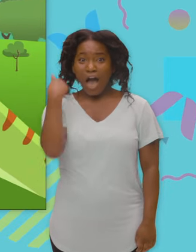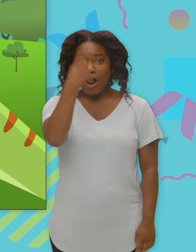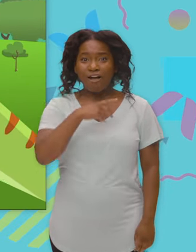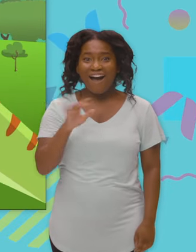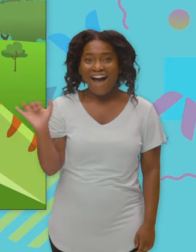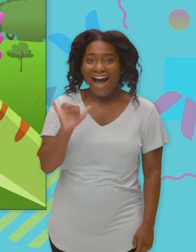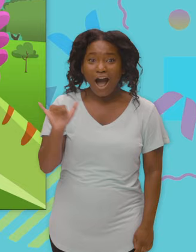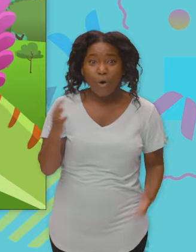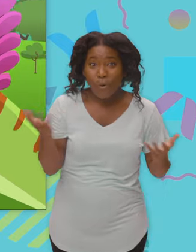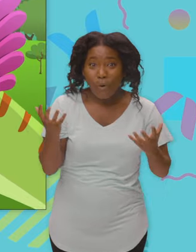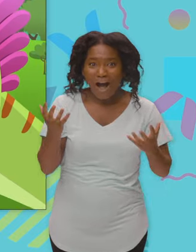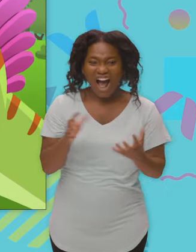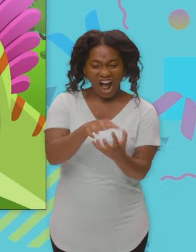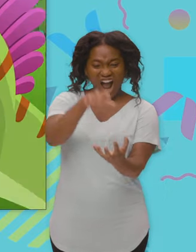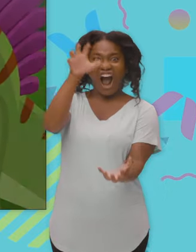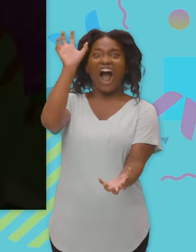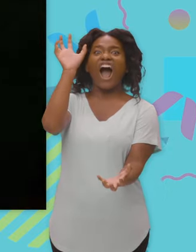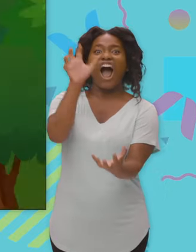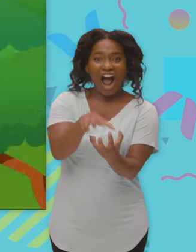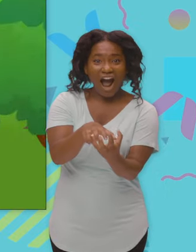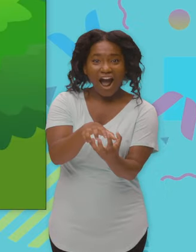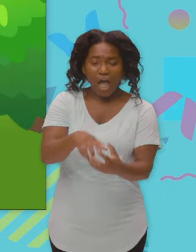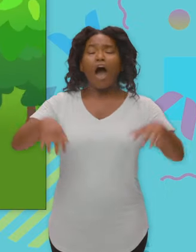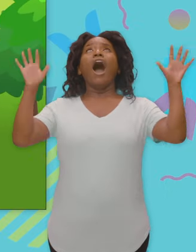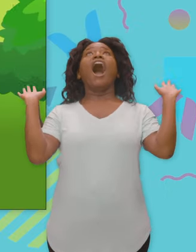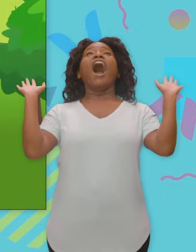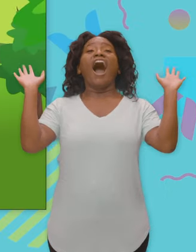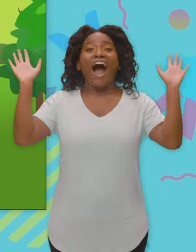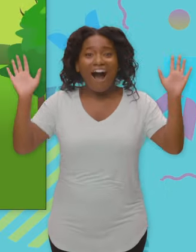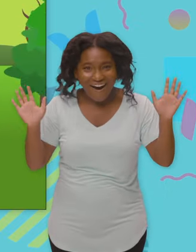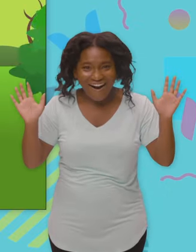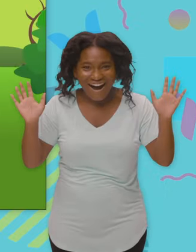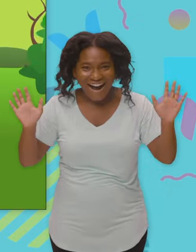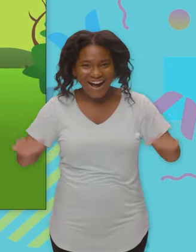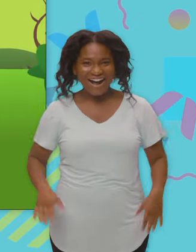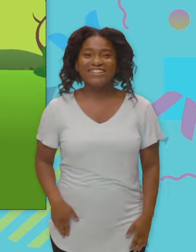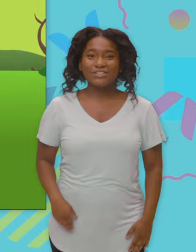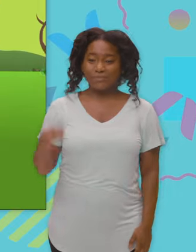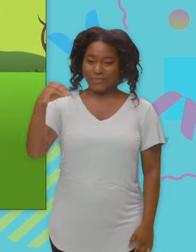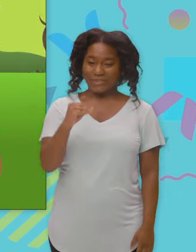crocodile. Oh, boy, the Tyrannosaurus rex,